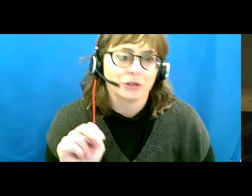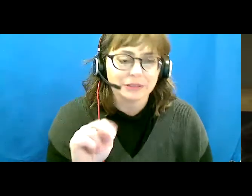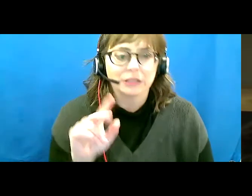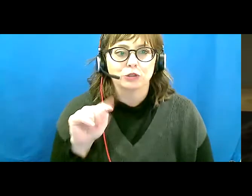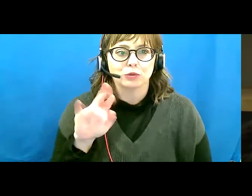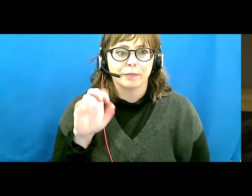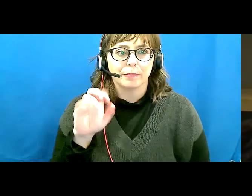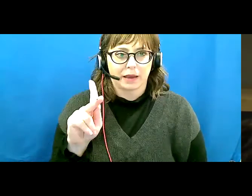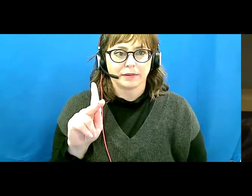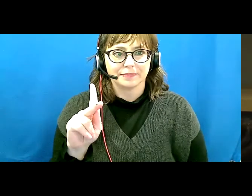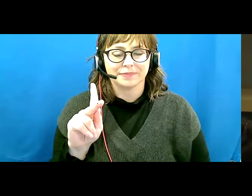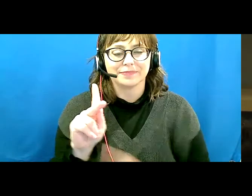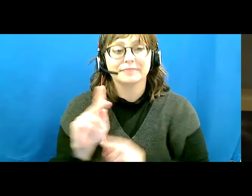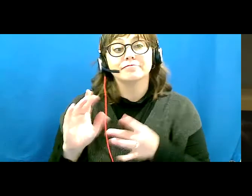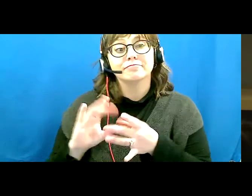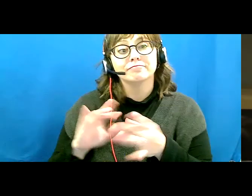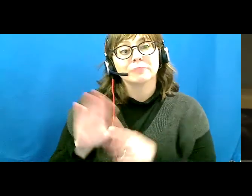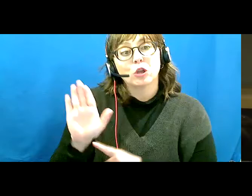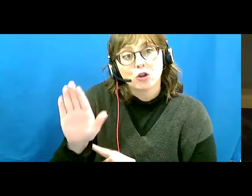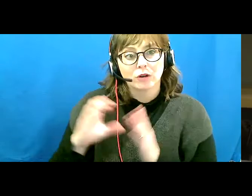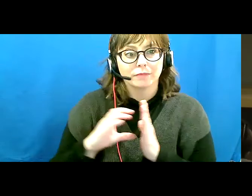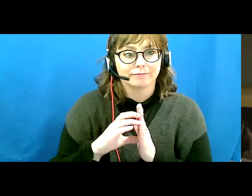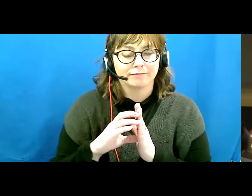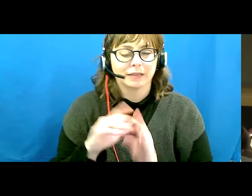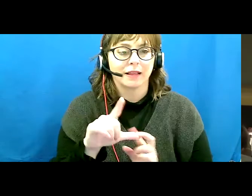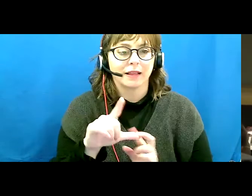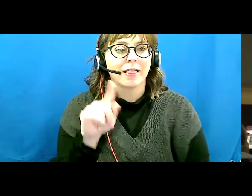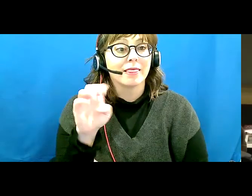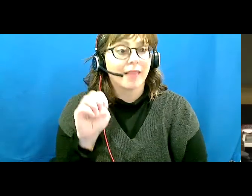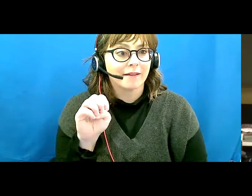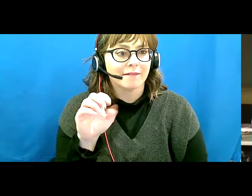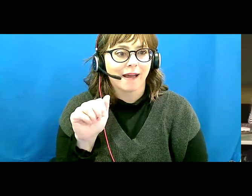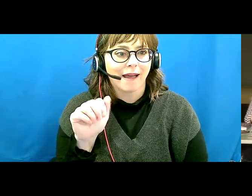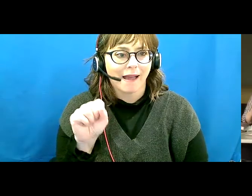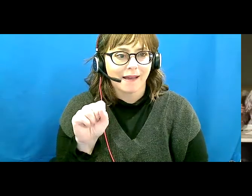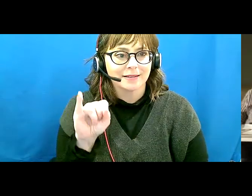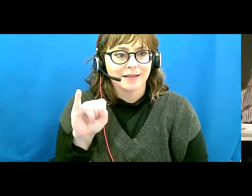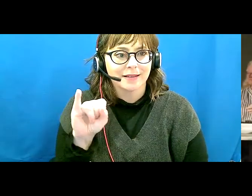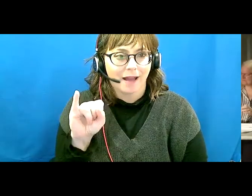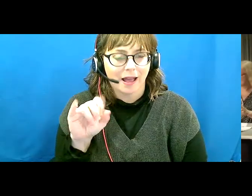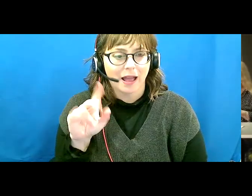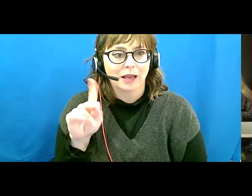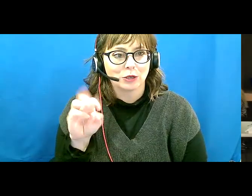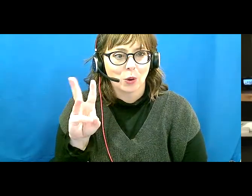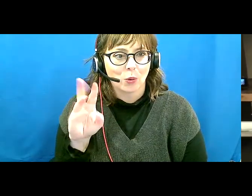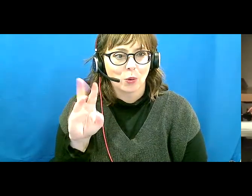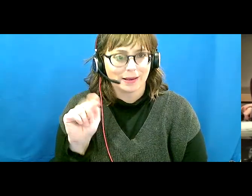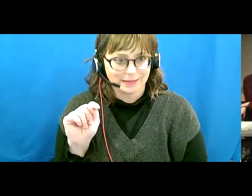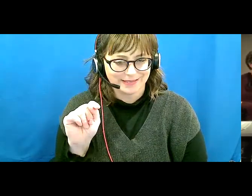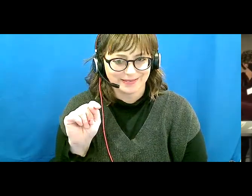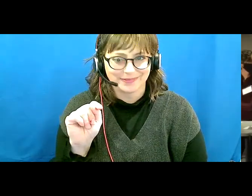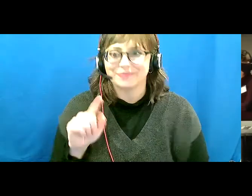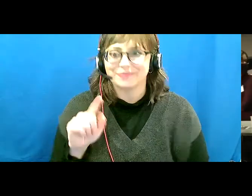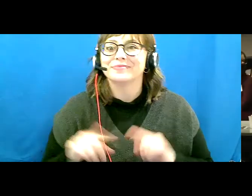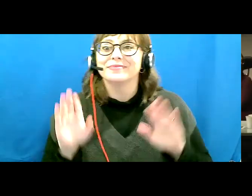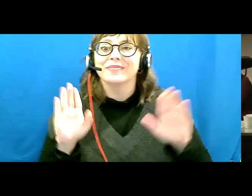is going to talk about her article, Life As I Know It. Hi, everyone. So I'm